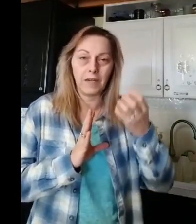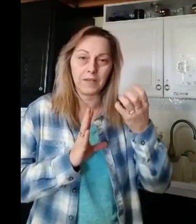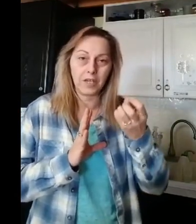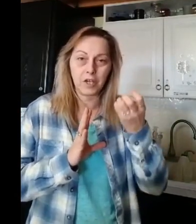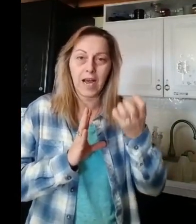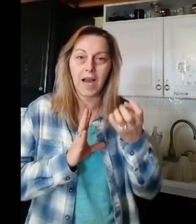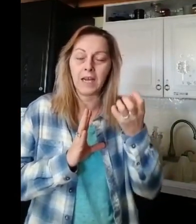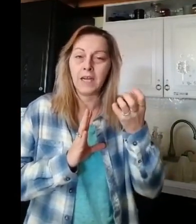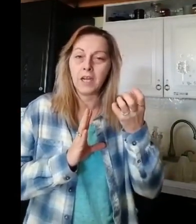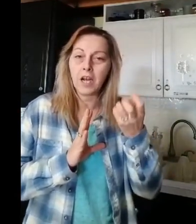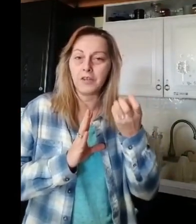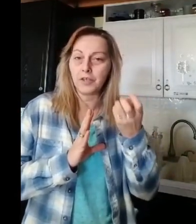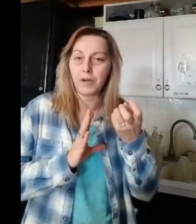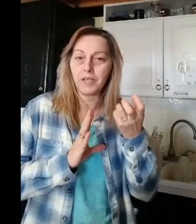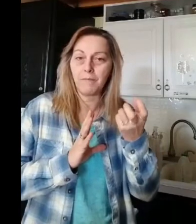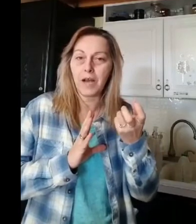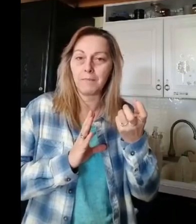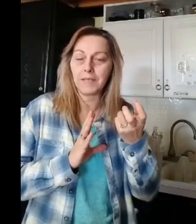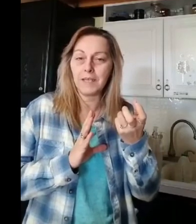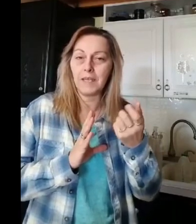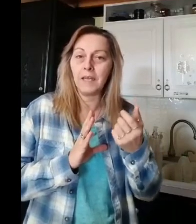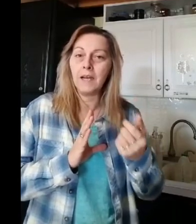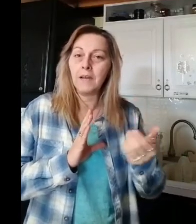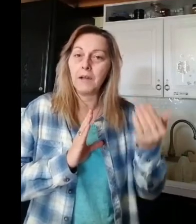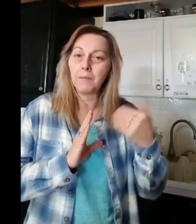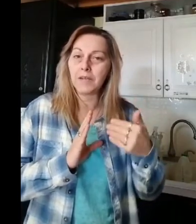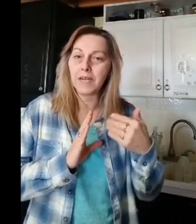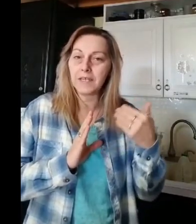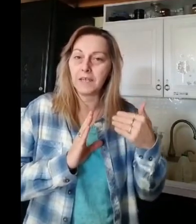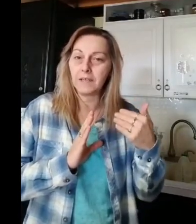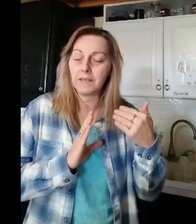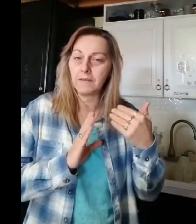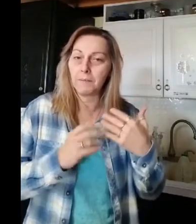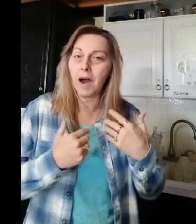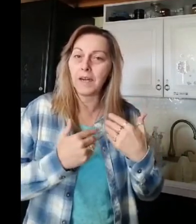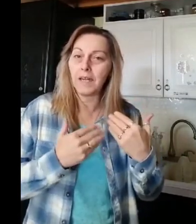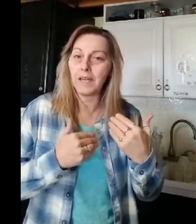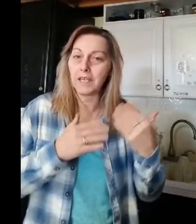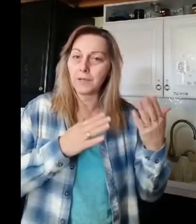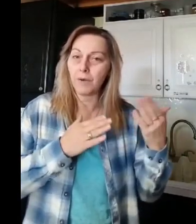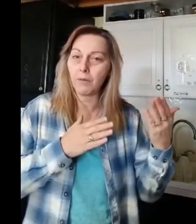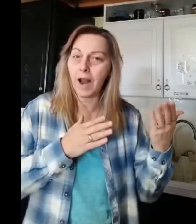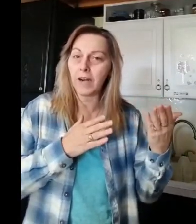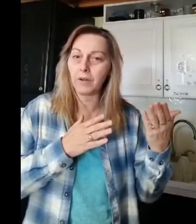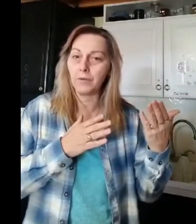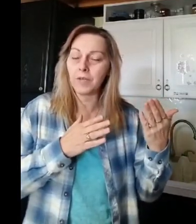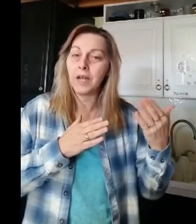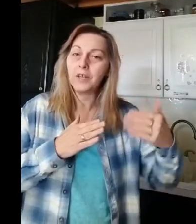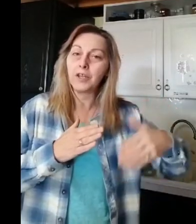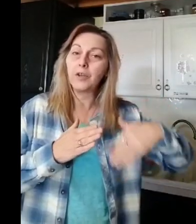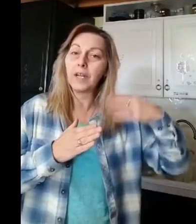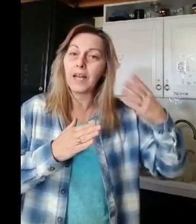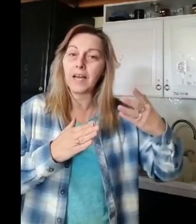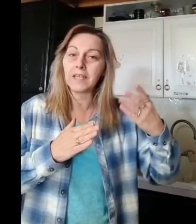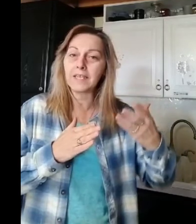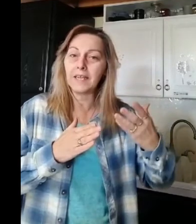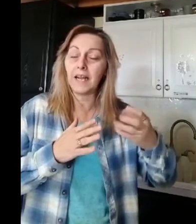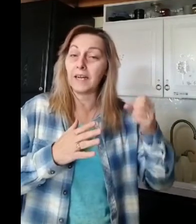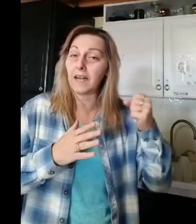such a high concentration of vitamin C that it protects the body against free radicals. So you can kind of see, and it